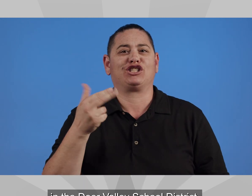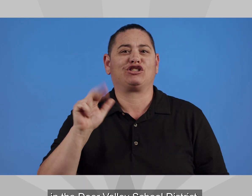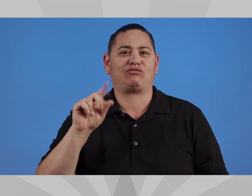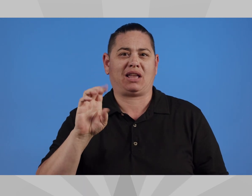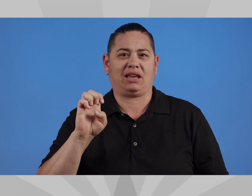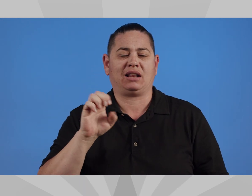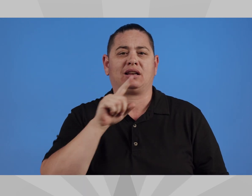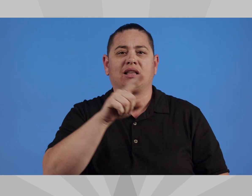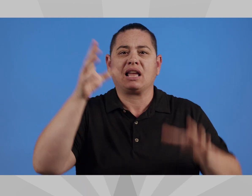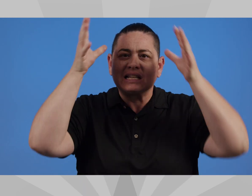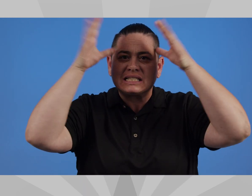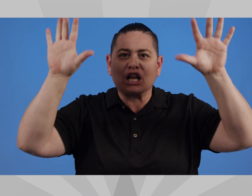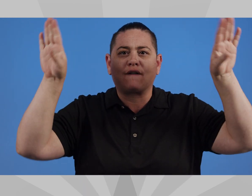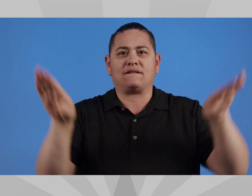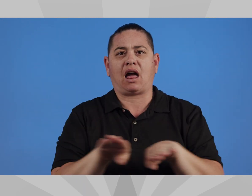District.